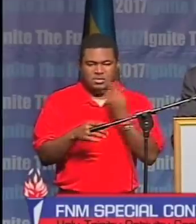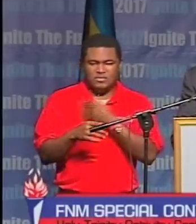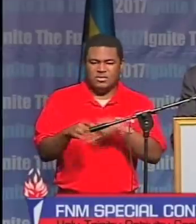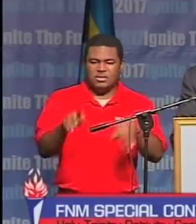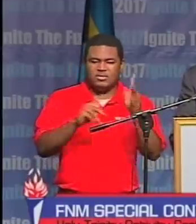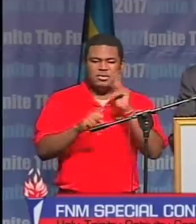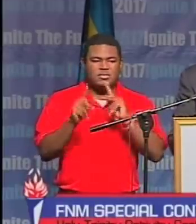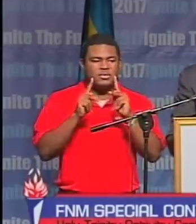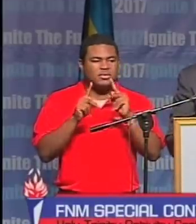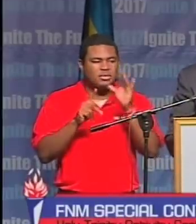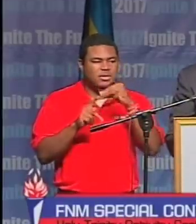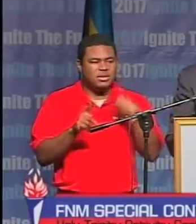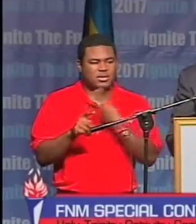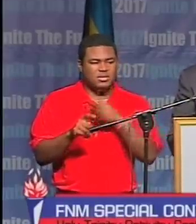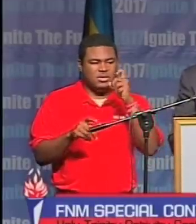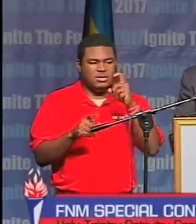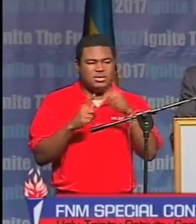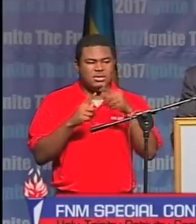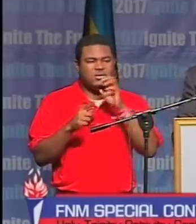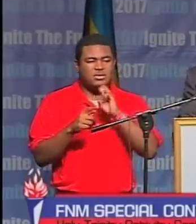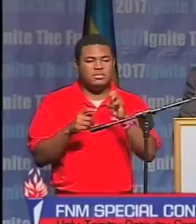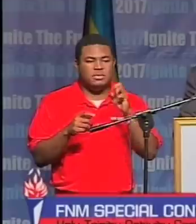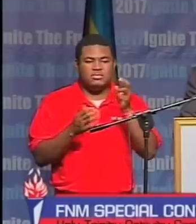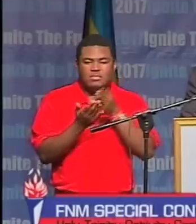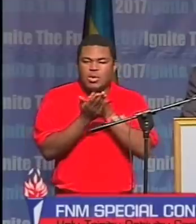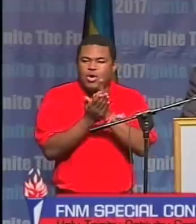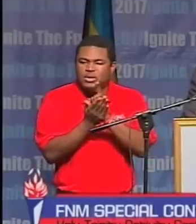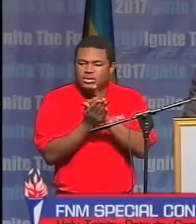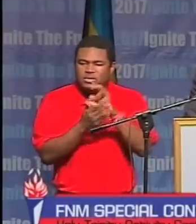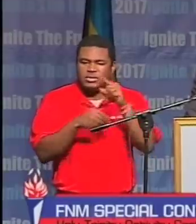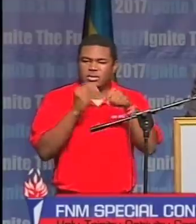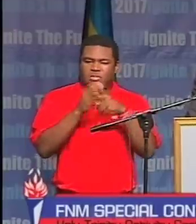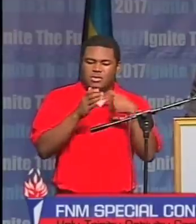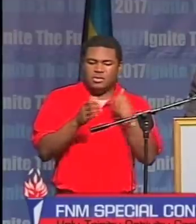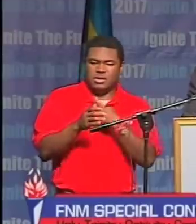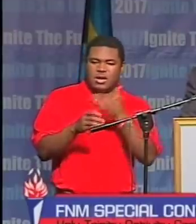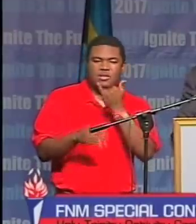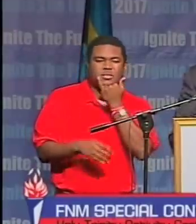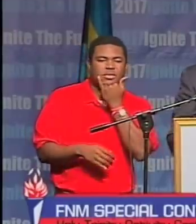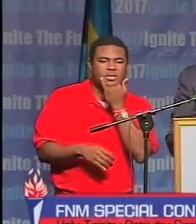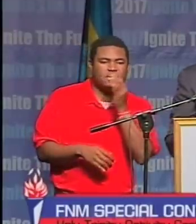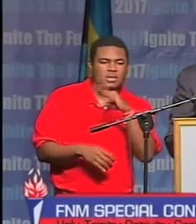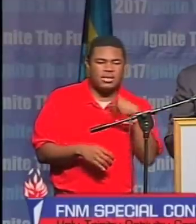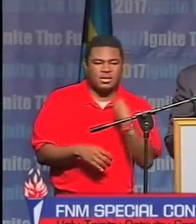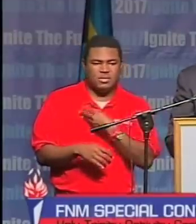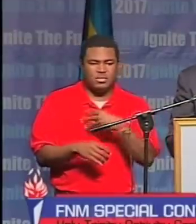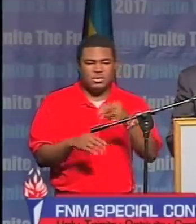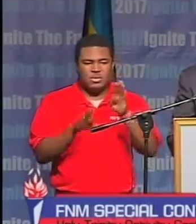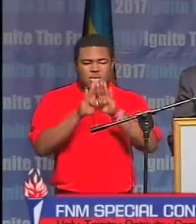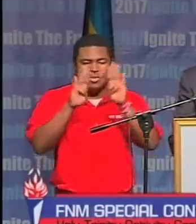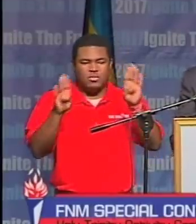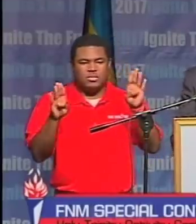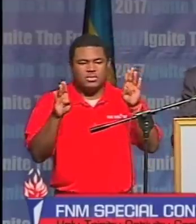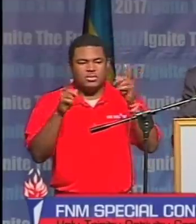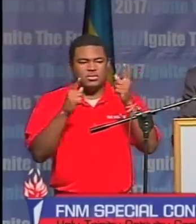And we must be honest about our mistakes and be open to constructive criticisms.